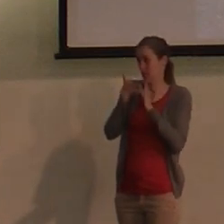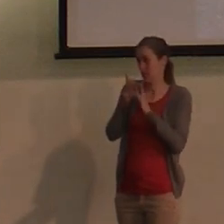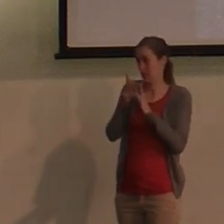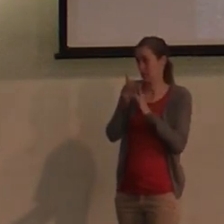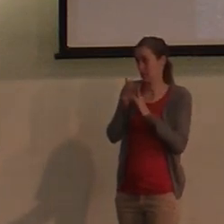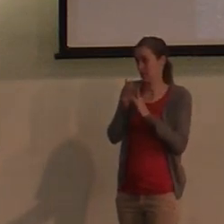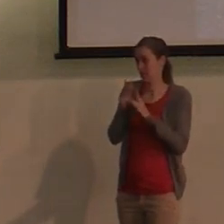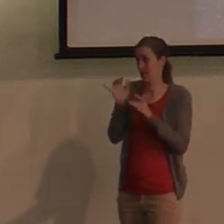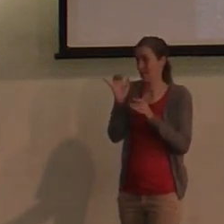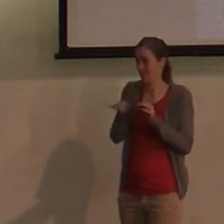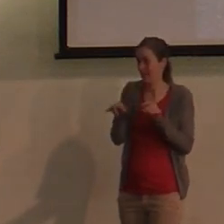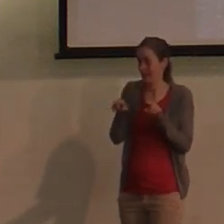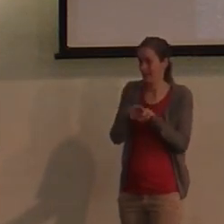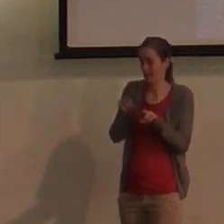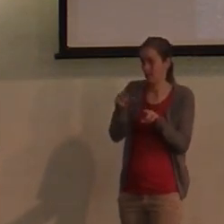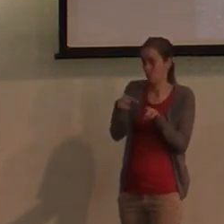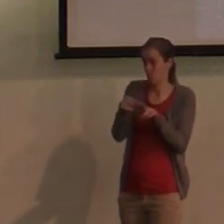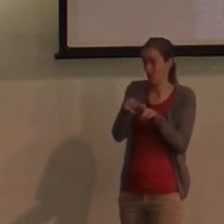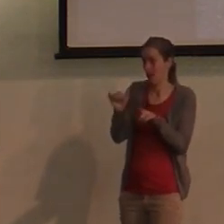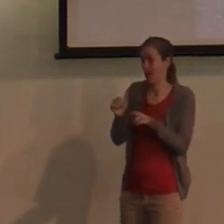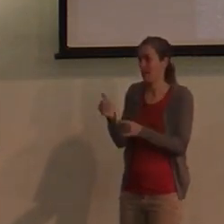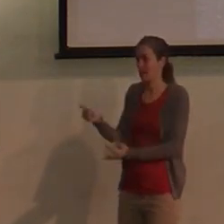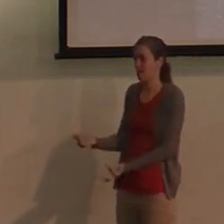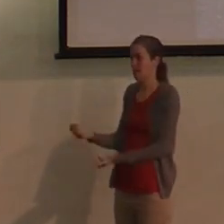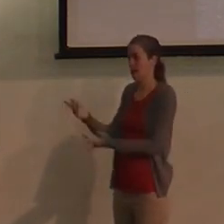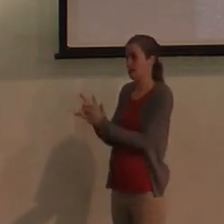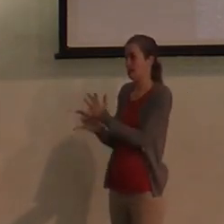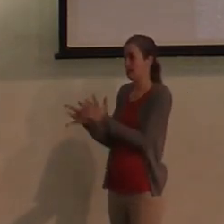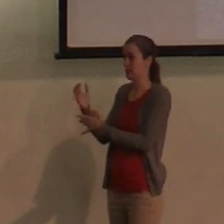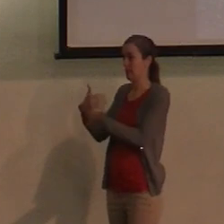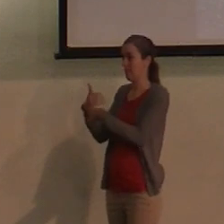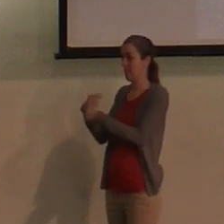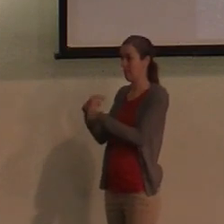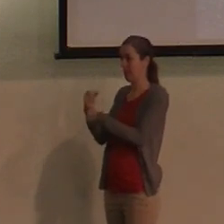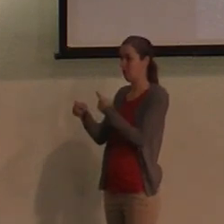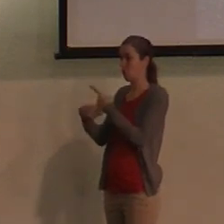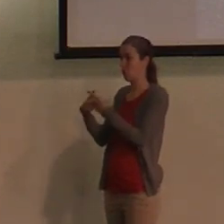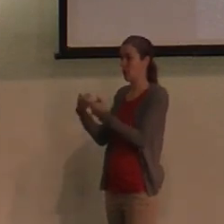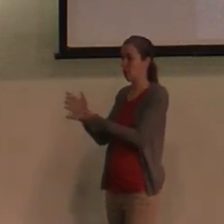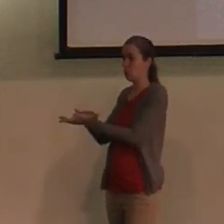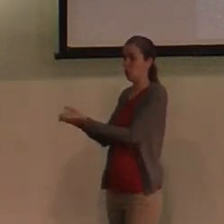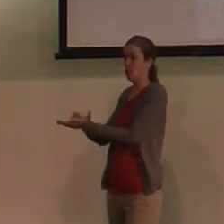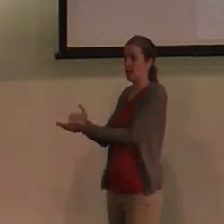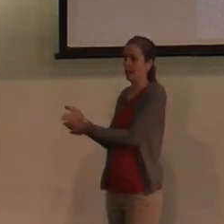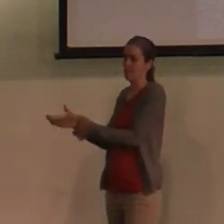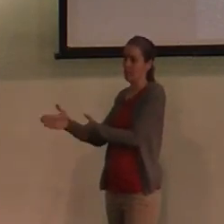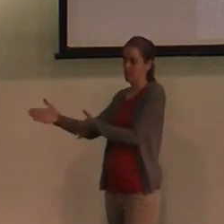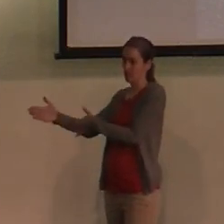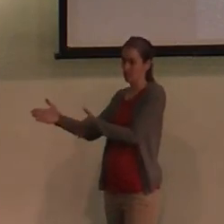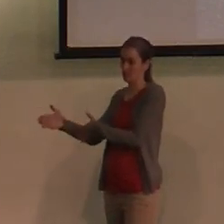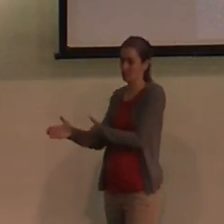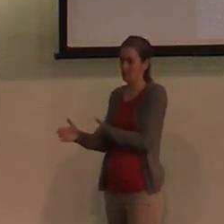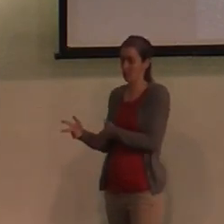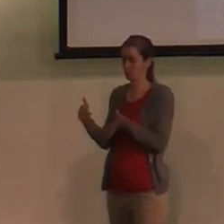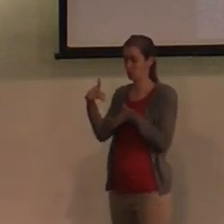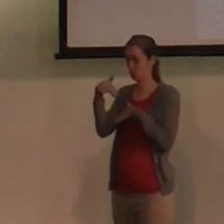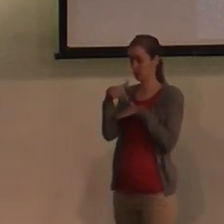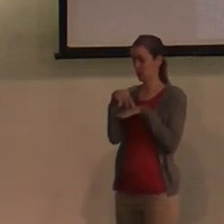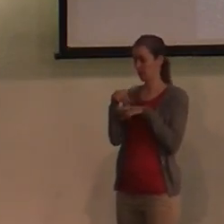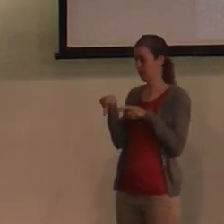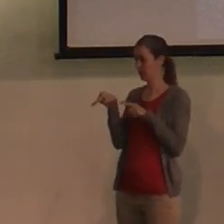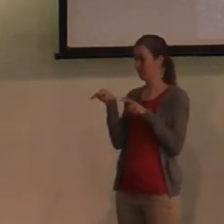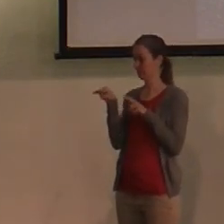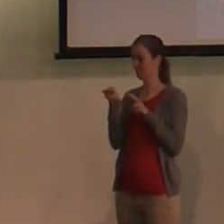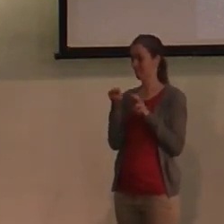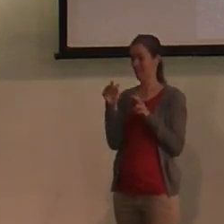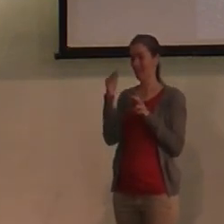Jesus made when he reinstates Peter and he's cooking the fish over on the side. And it just when you're standing in a place and I